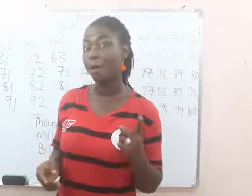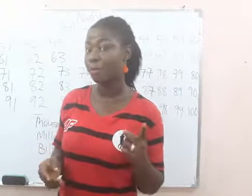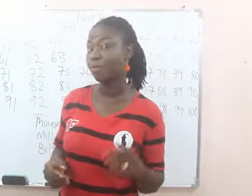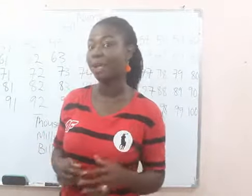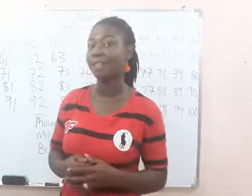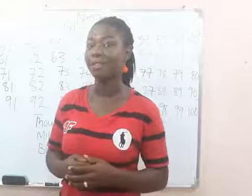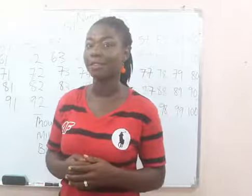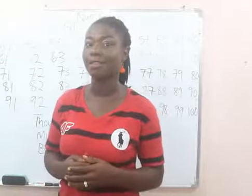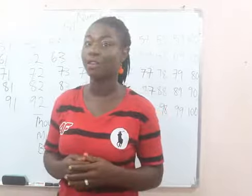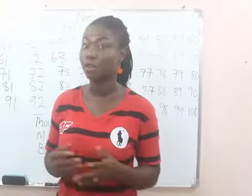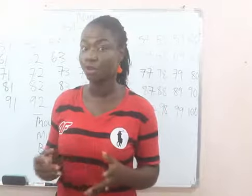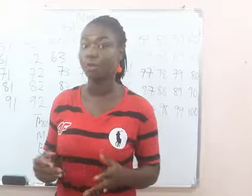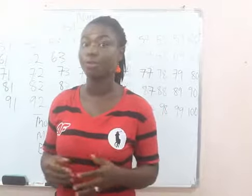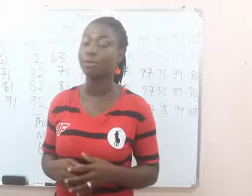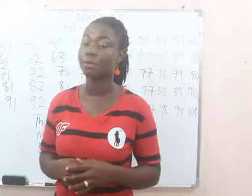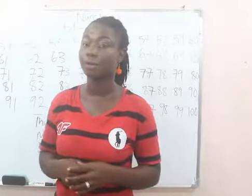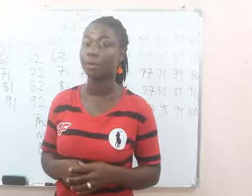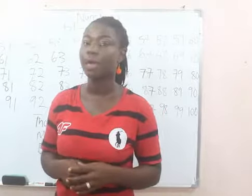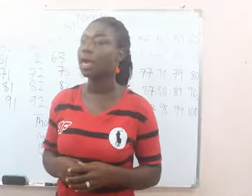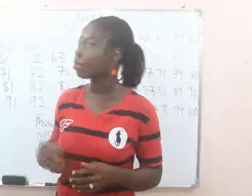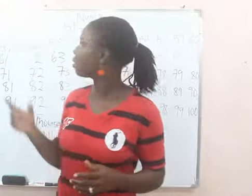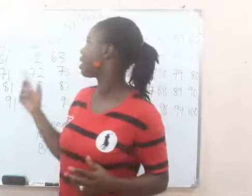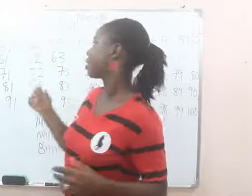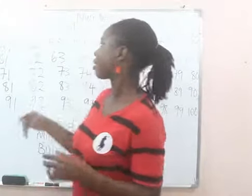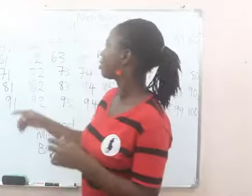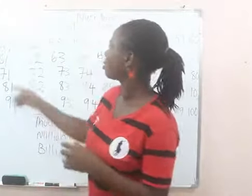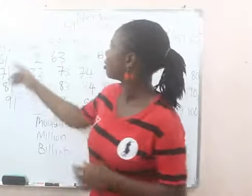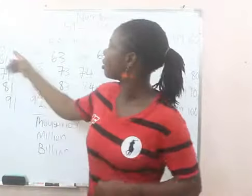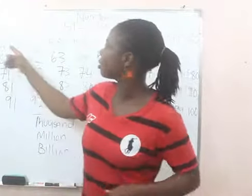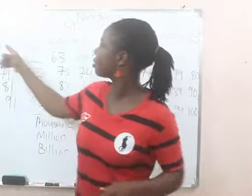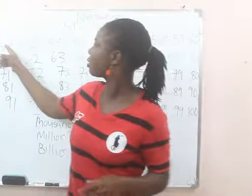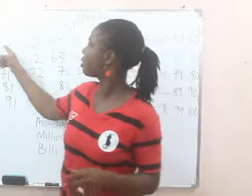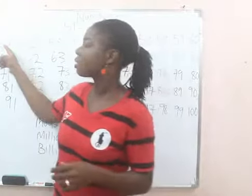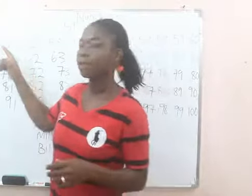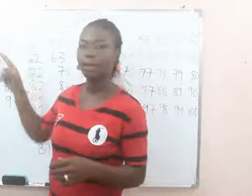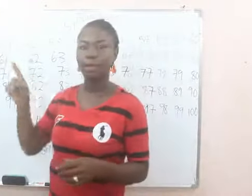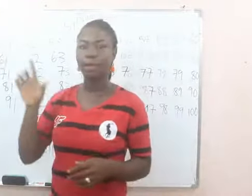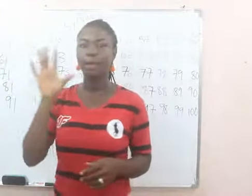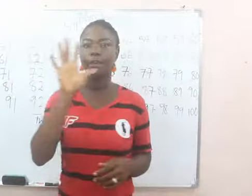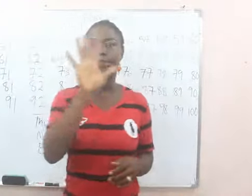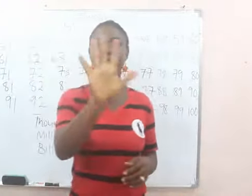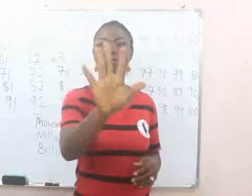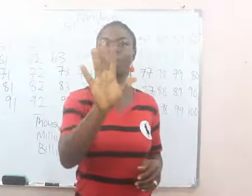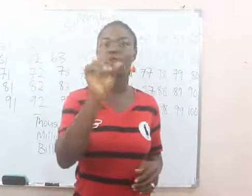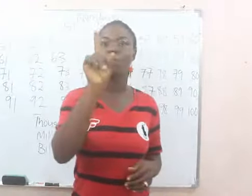hope you practiced yours. So, let's start. This is 51,